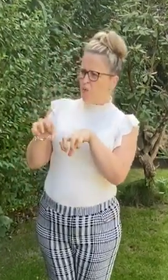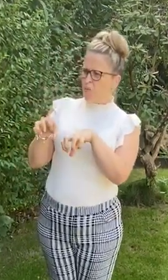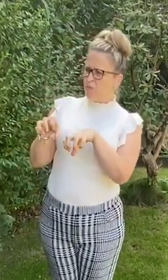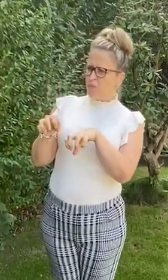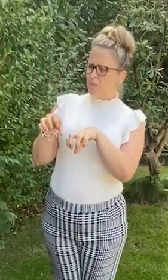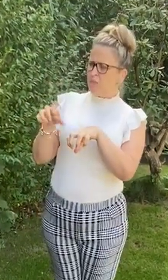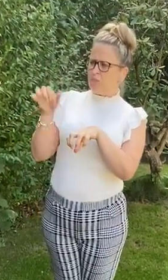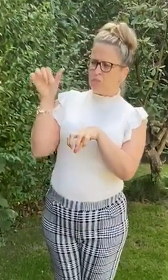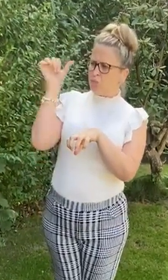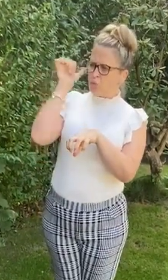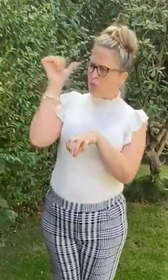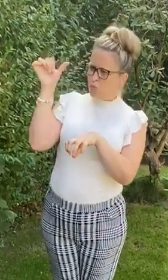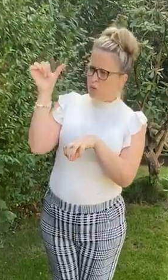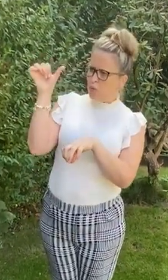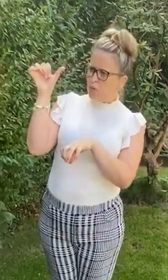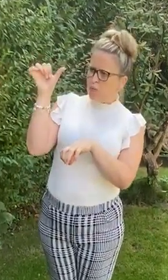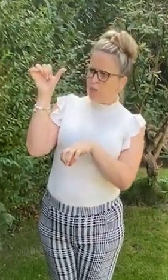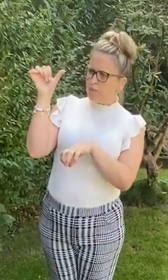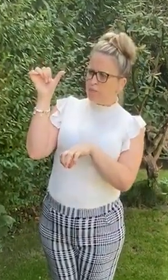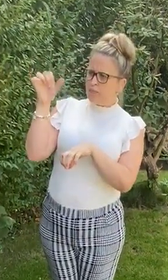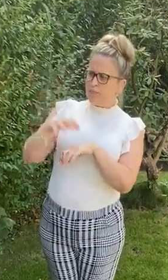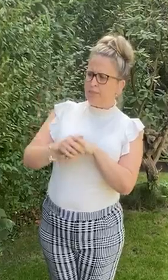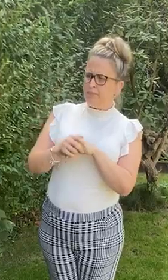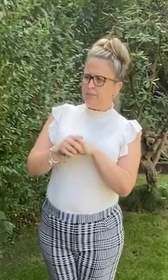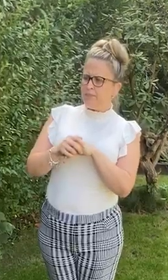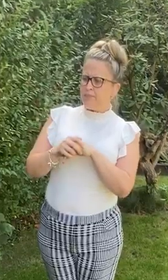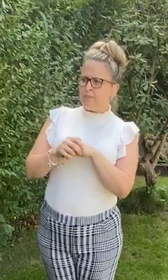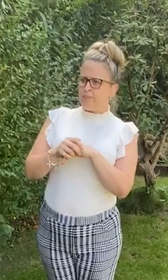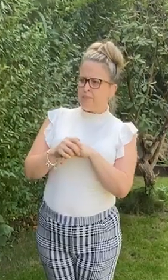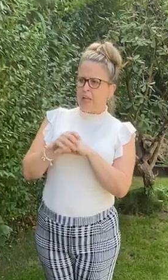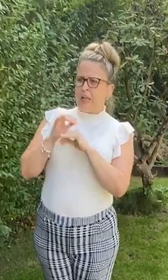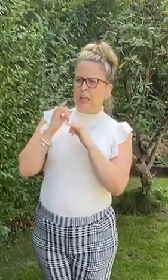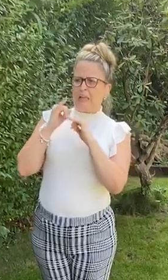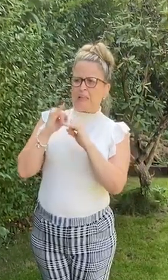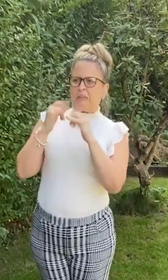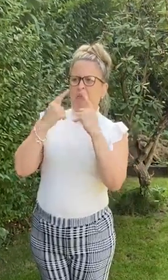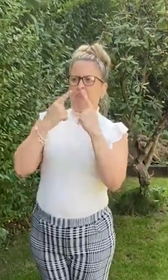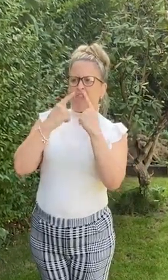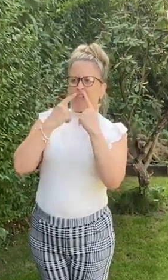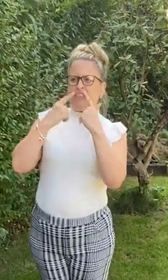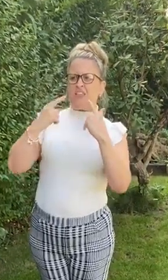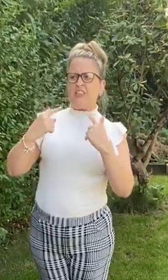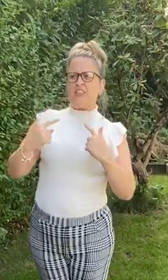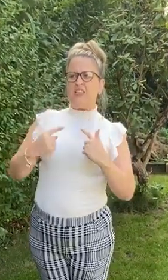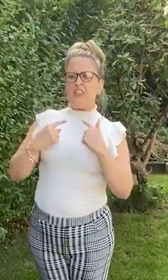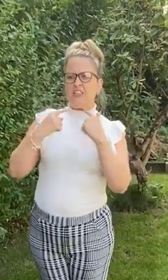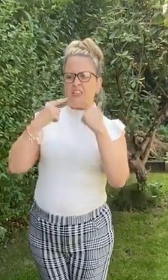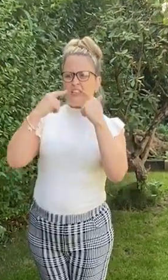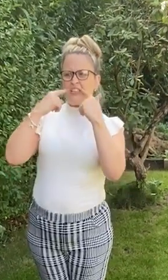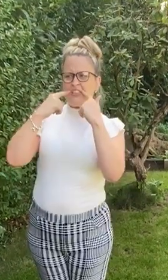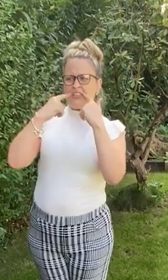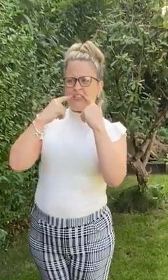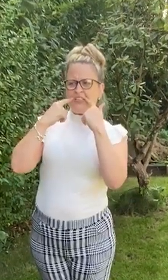you know? He has terrible tusks and terrible claws